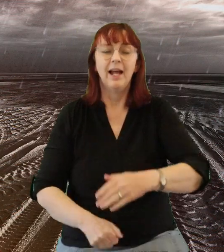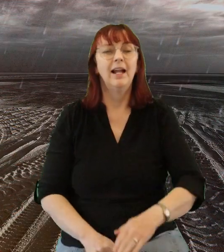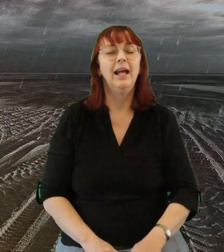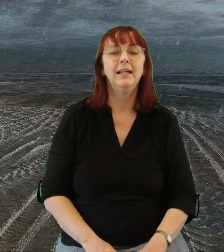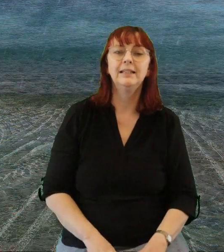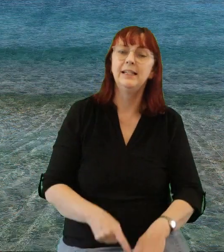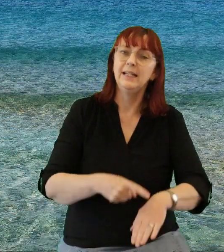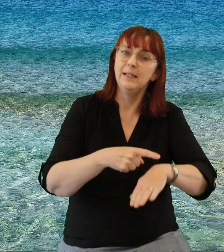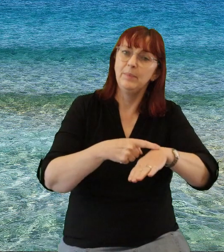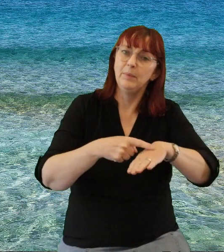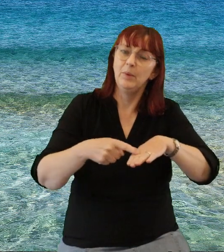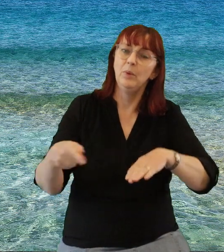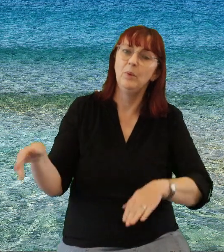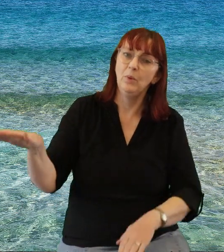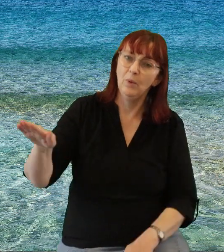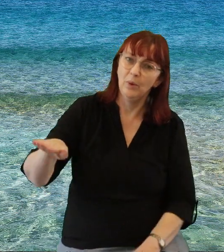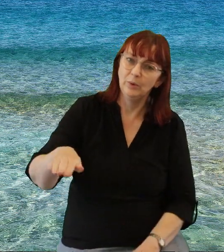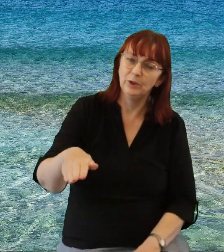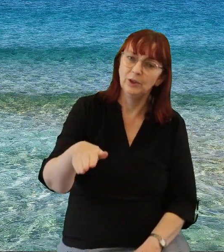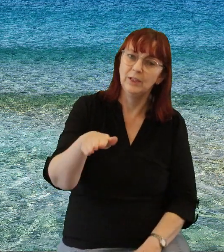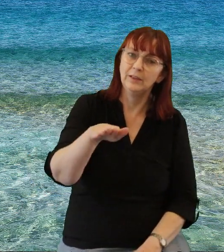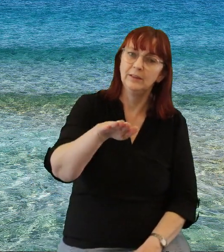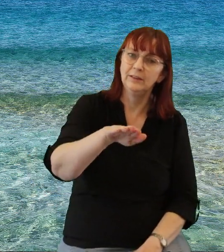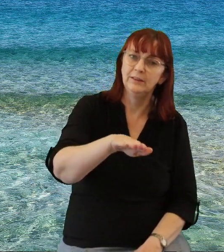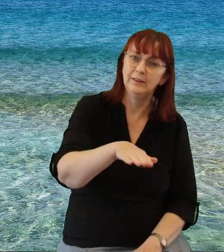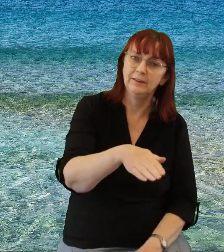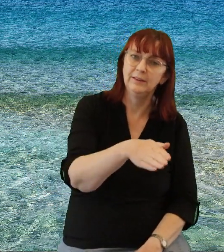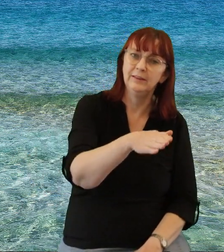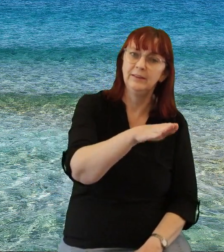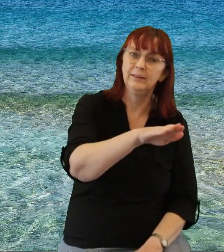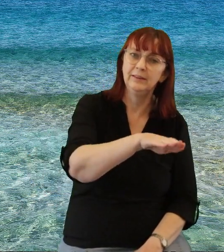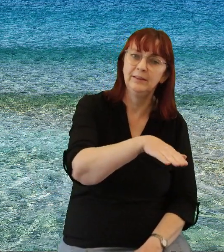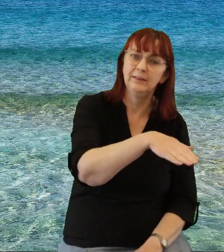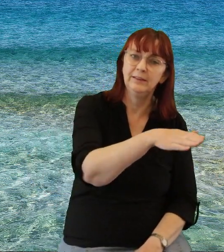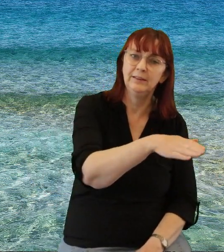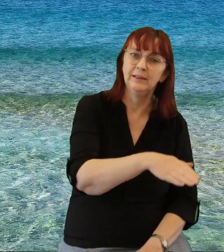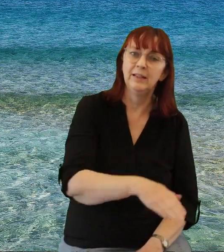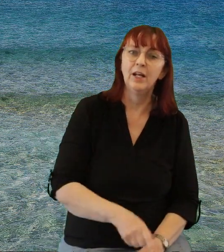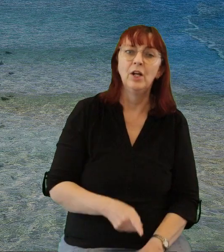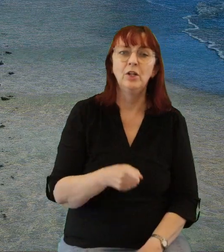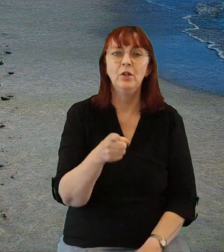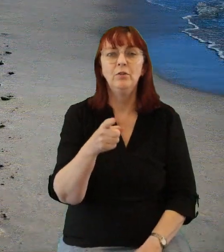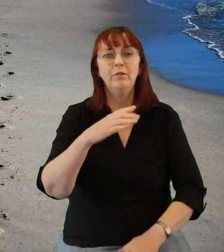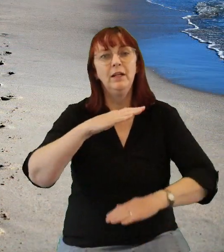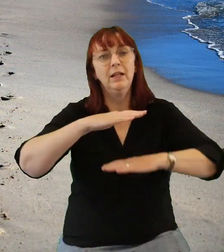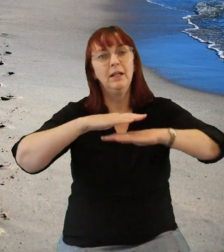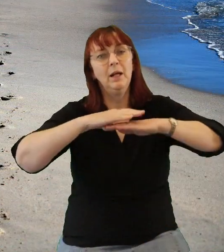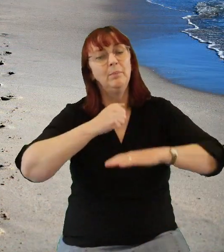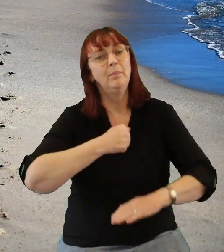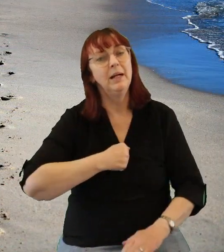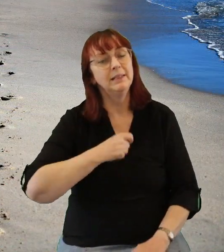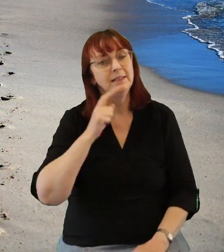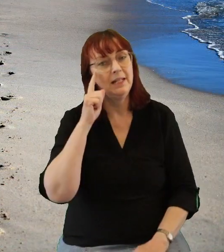like a sleepy blue ocean, you fill up my